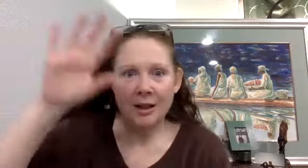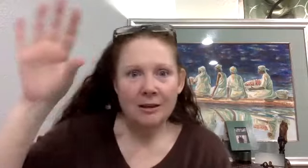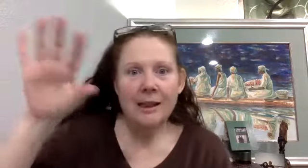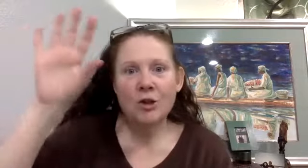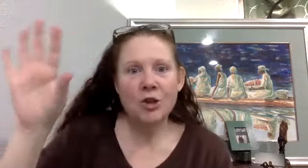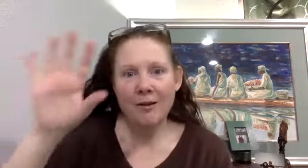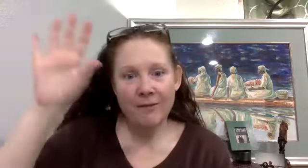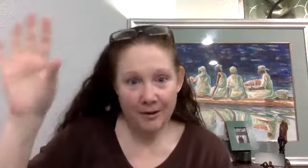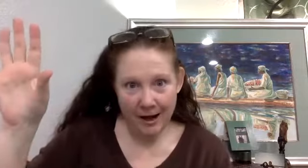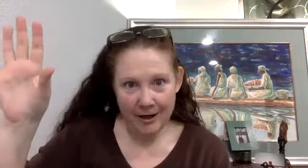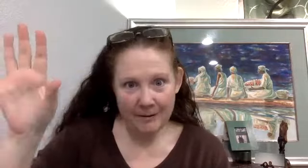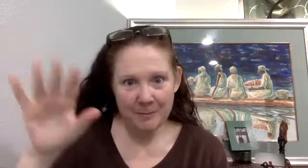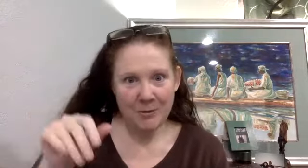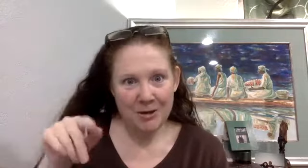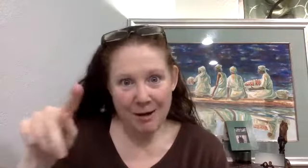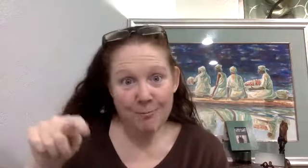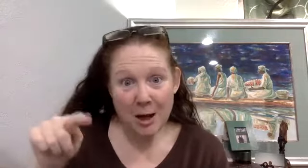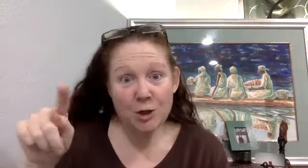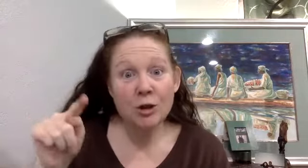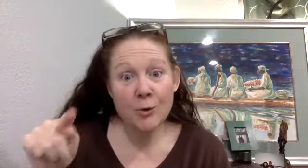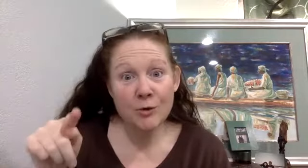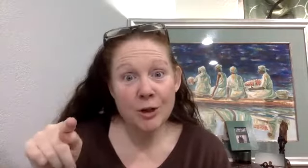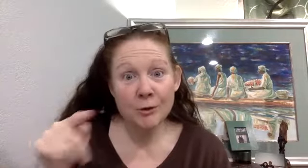Leeds Sheffield area. Now much closer to you.